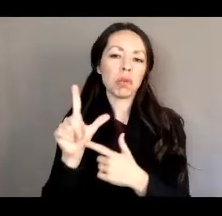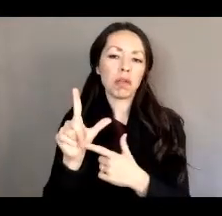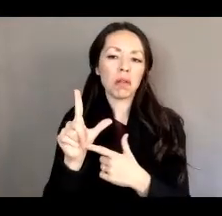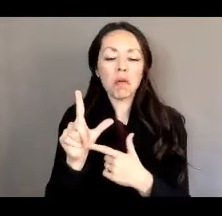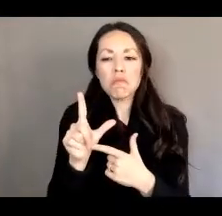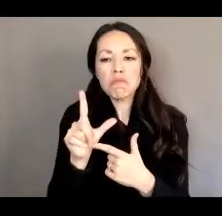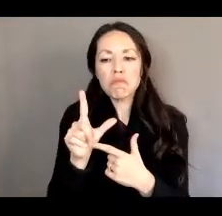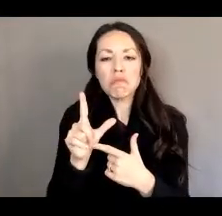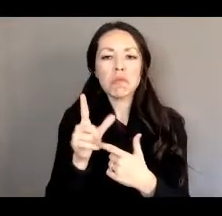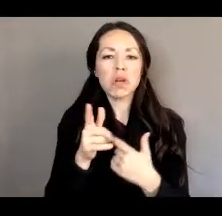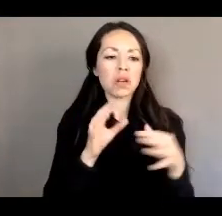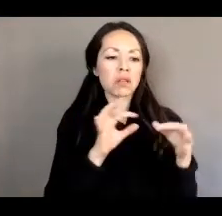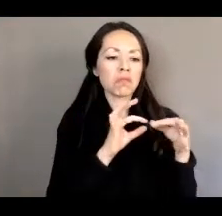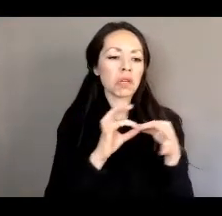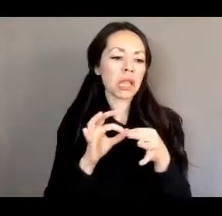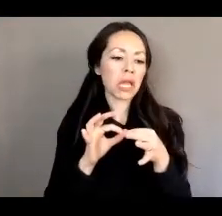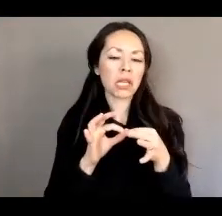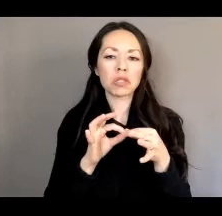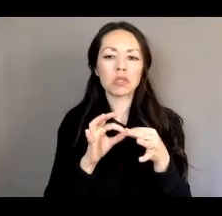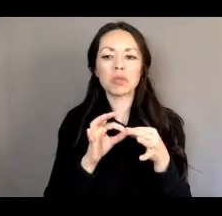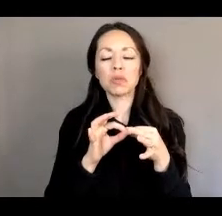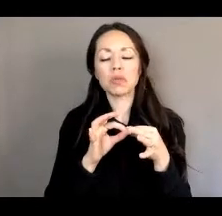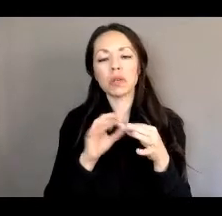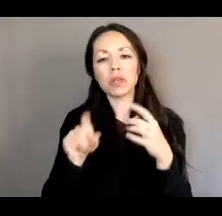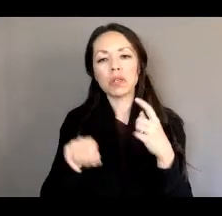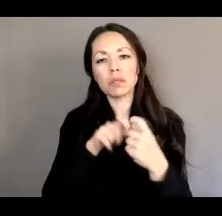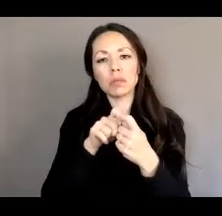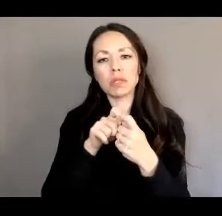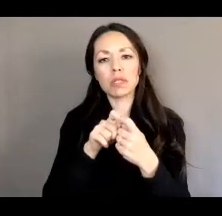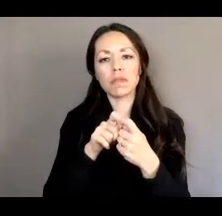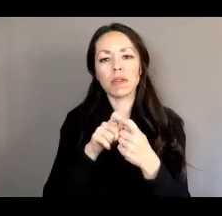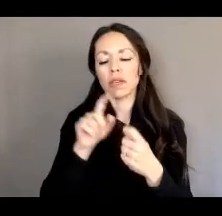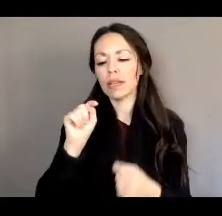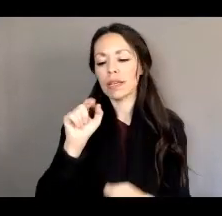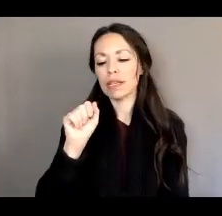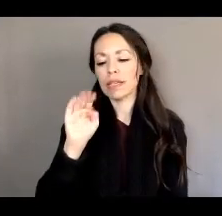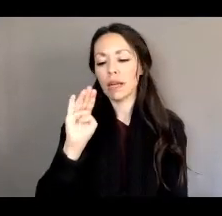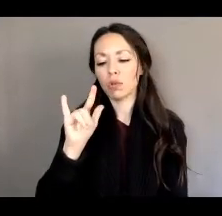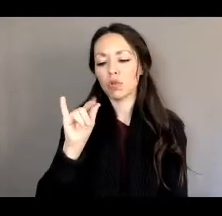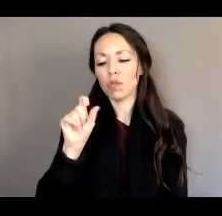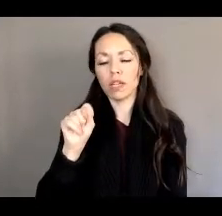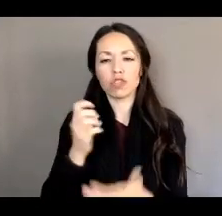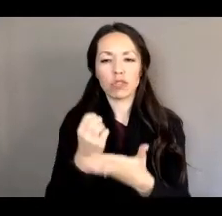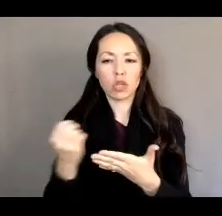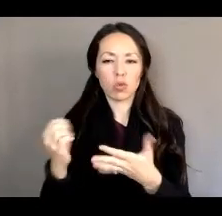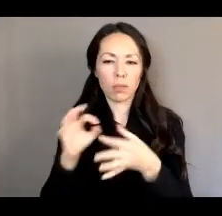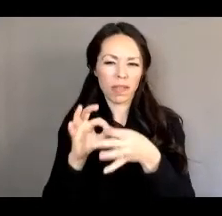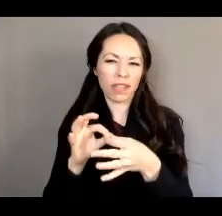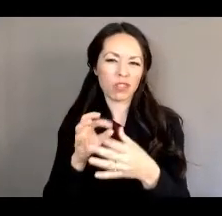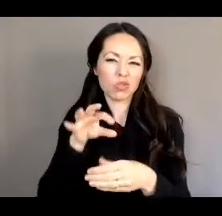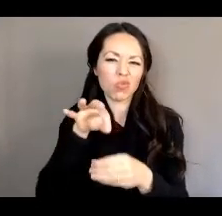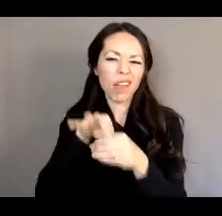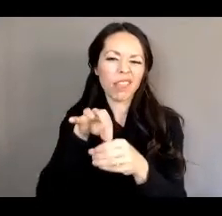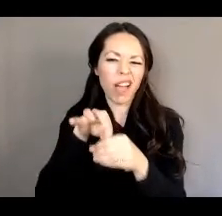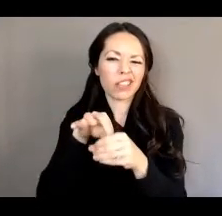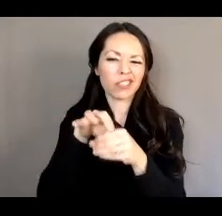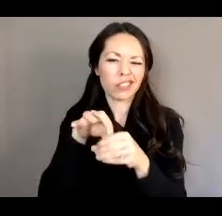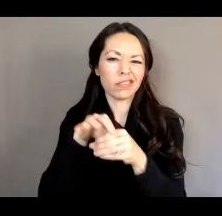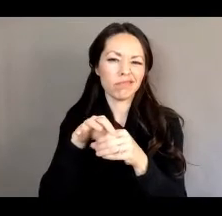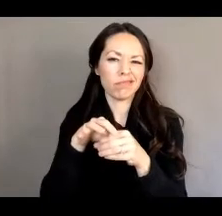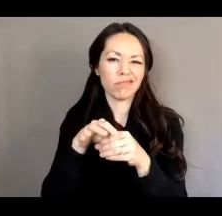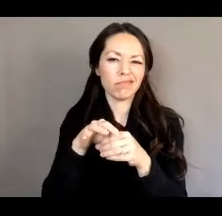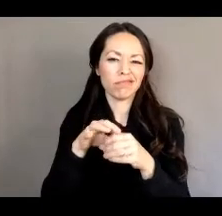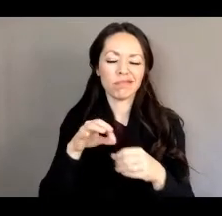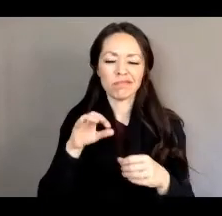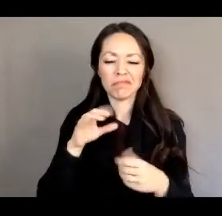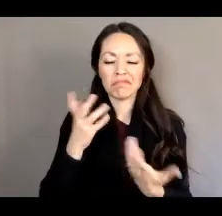that had to do with tabulation equipment, as, uh, as, relates to the elections. But that bill